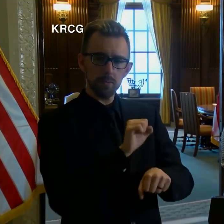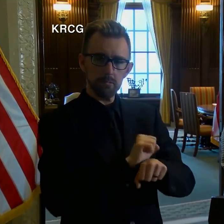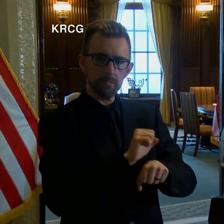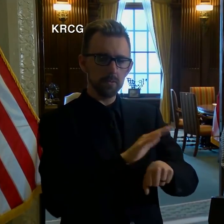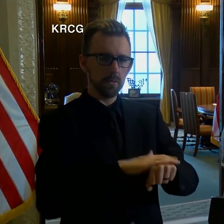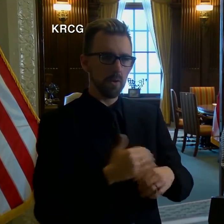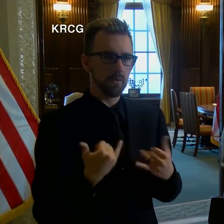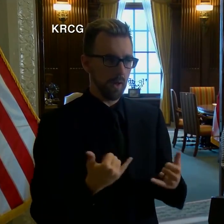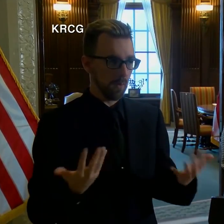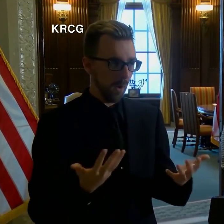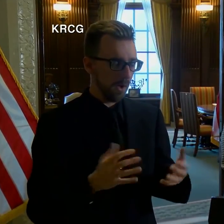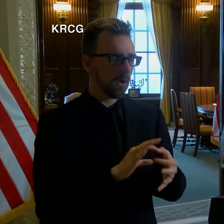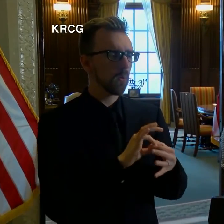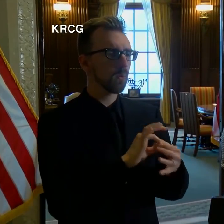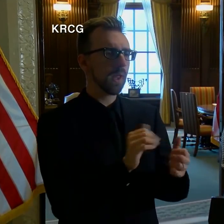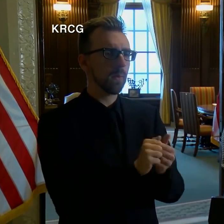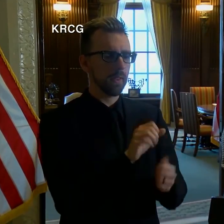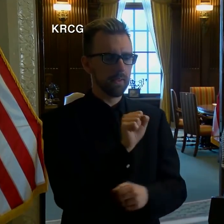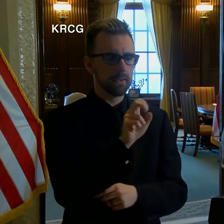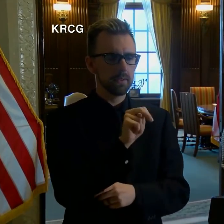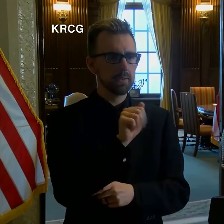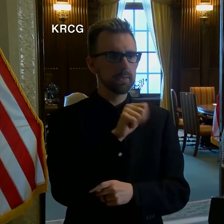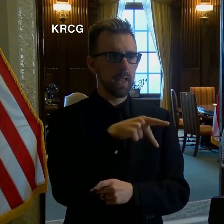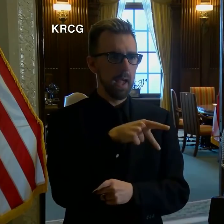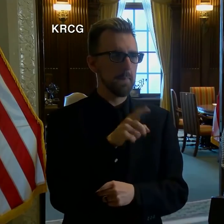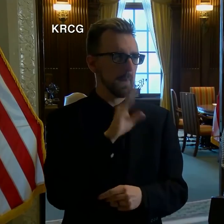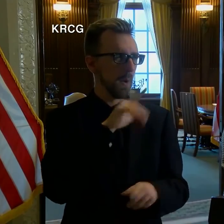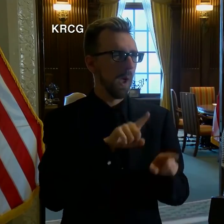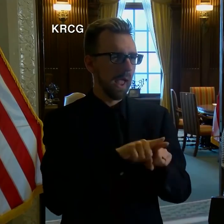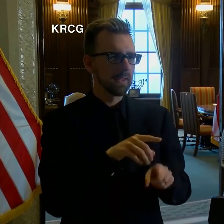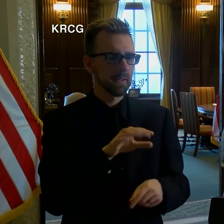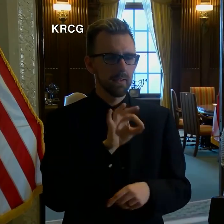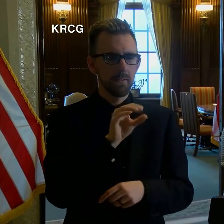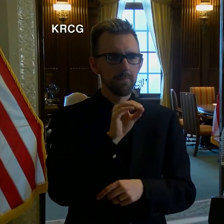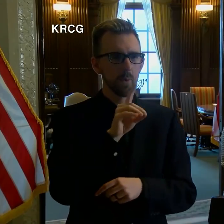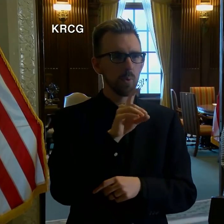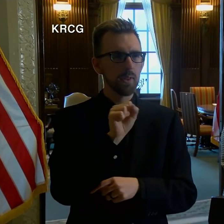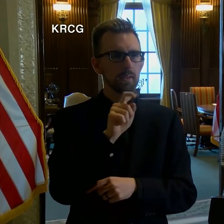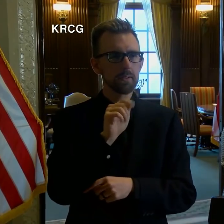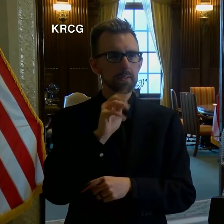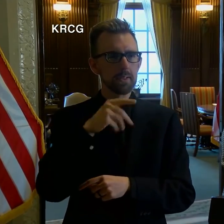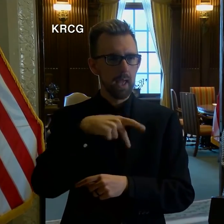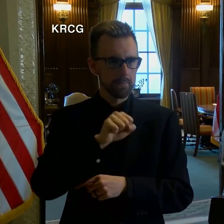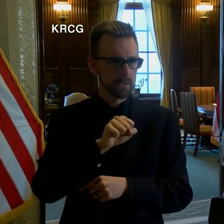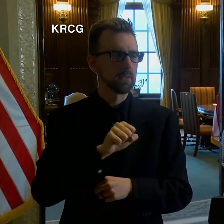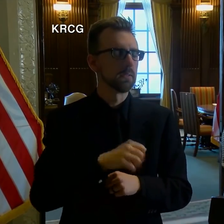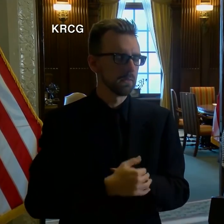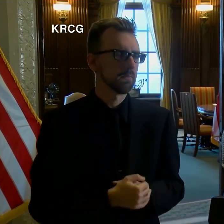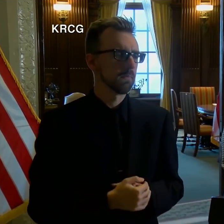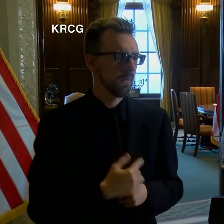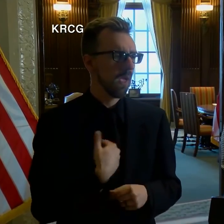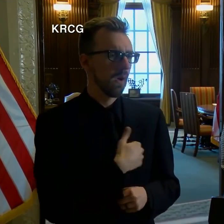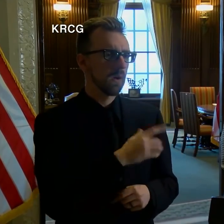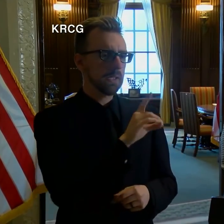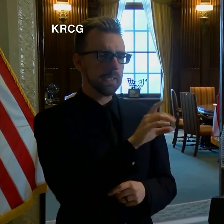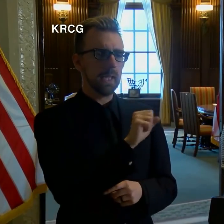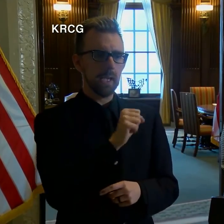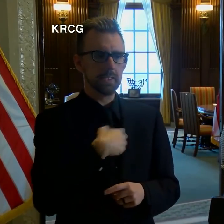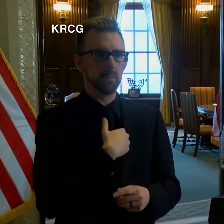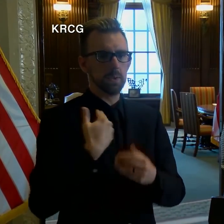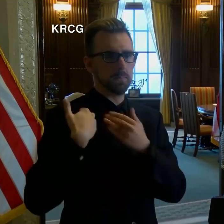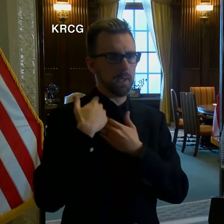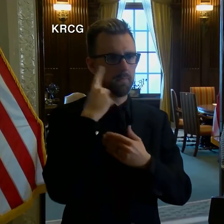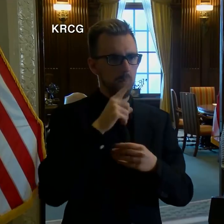are related to the SNAP benefit, so you may know this is the food SNAP benefit. Our Department of Social Services is responsible